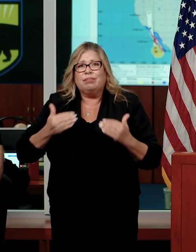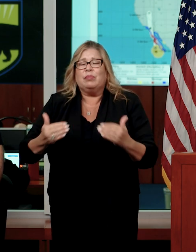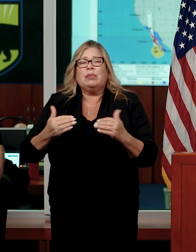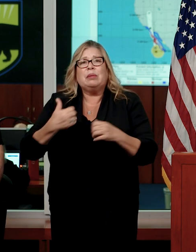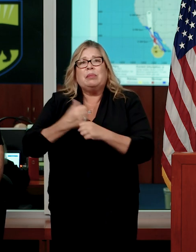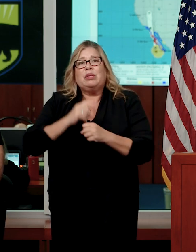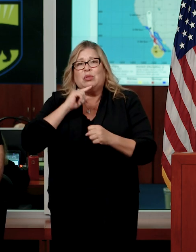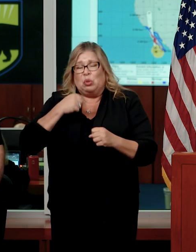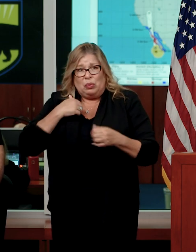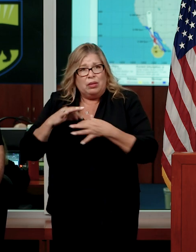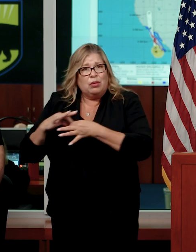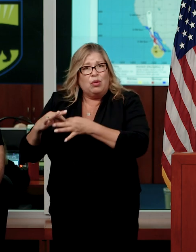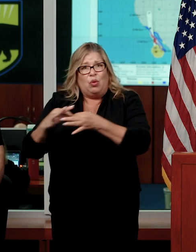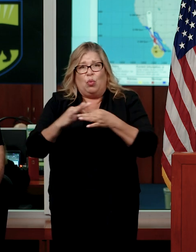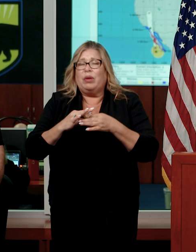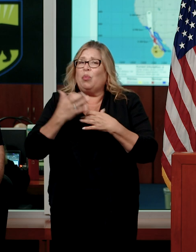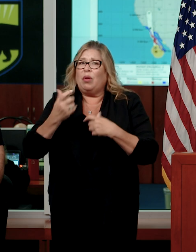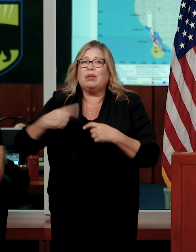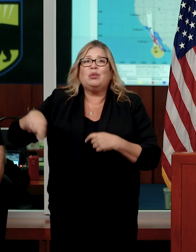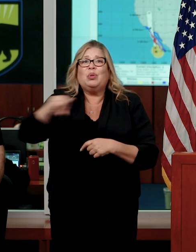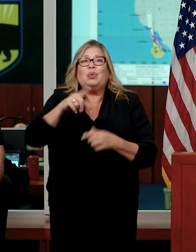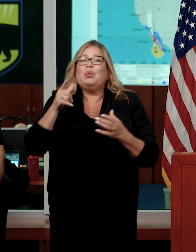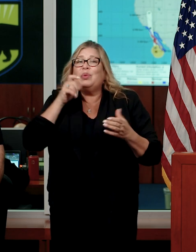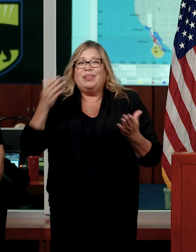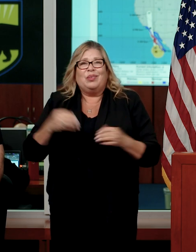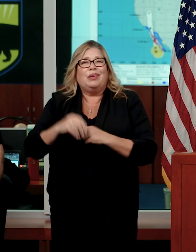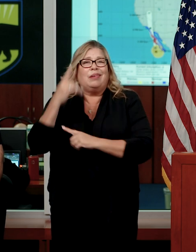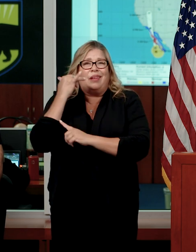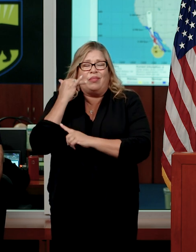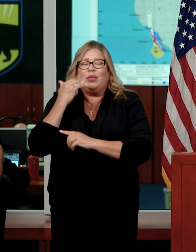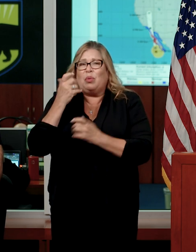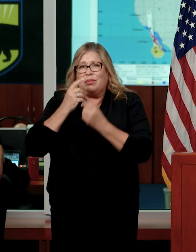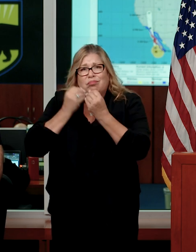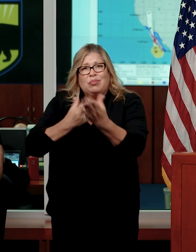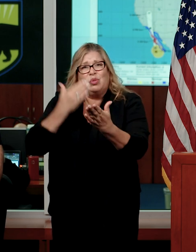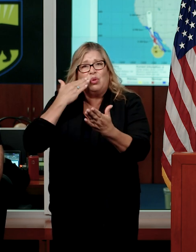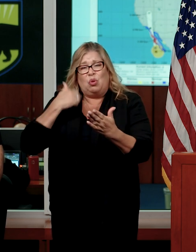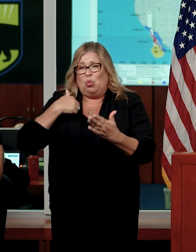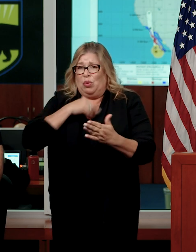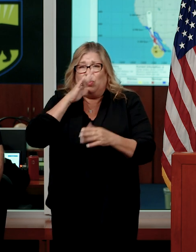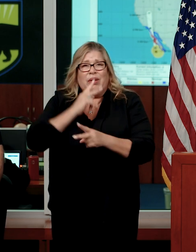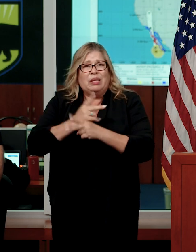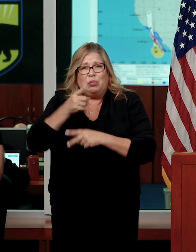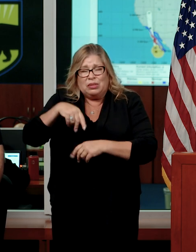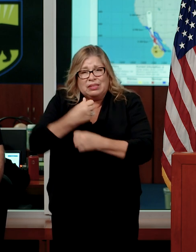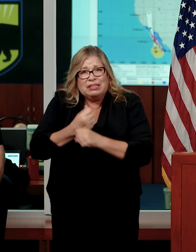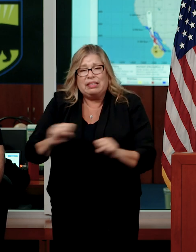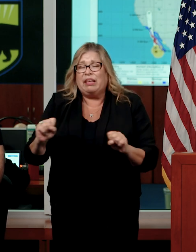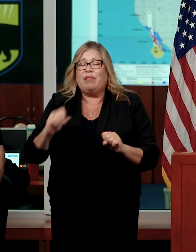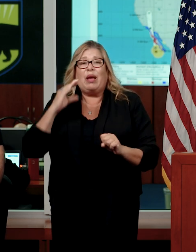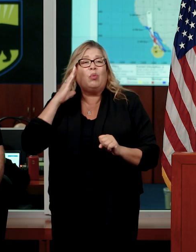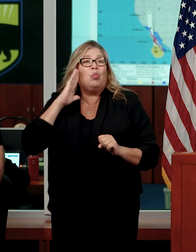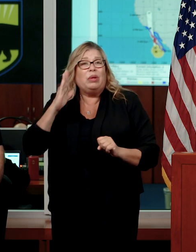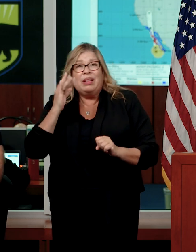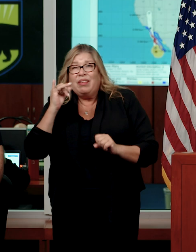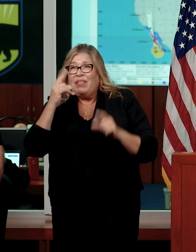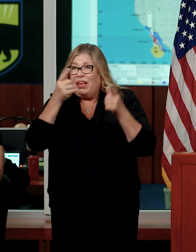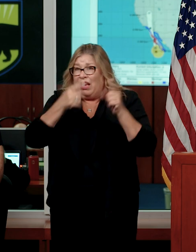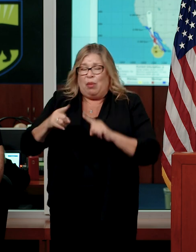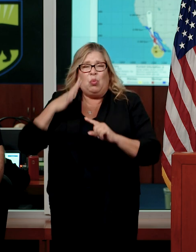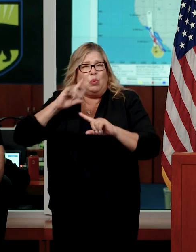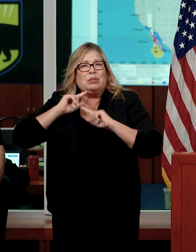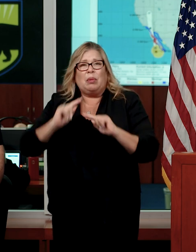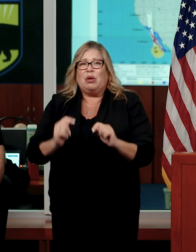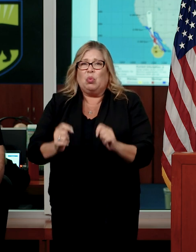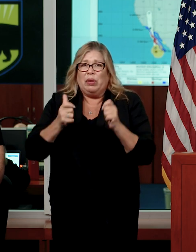reassuring Californians that we're doing all that we can to keep them safe and to respond as quickly as we possibly can.